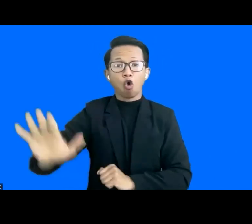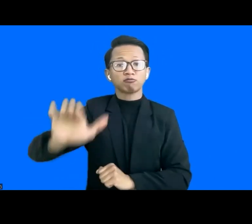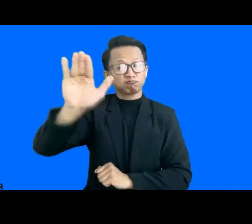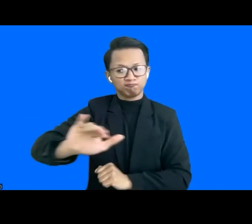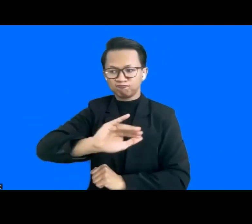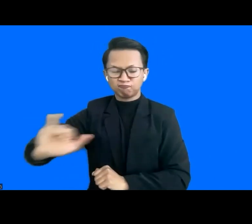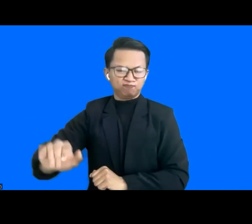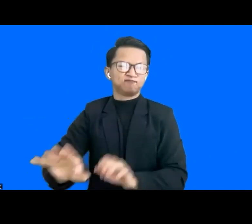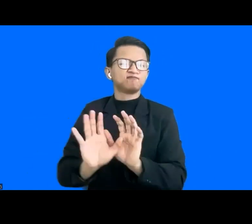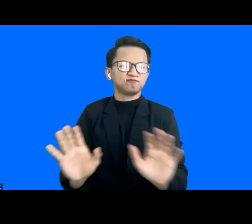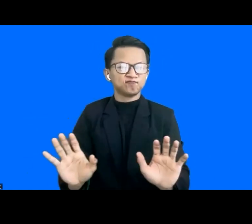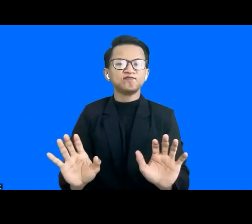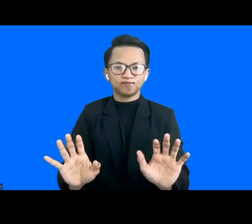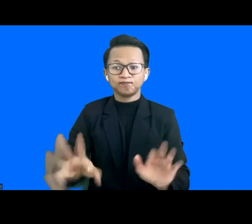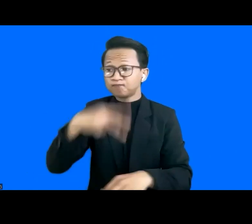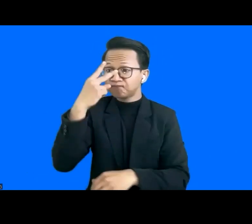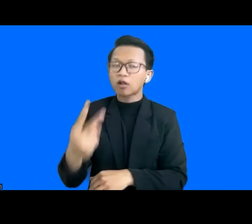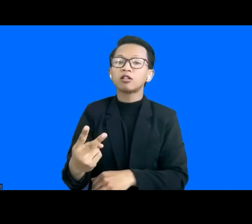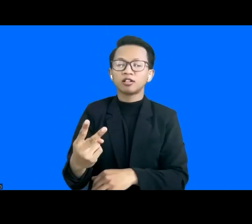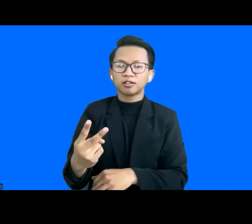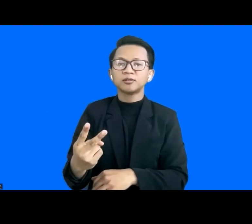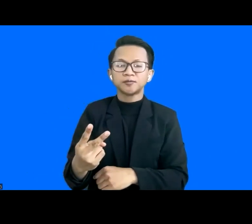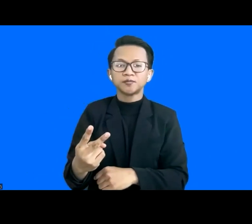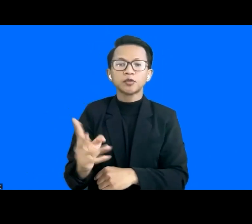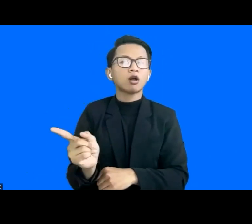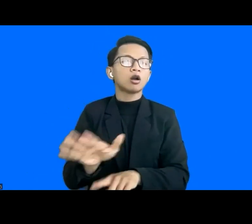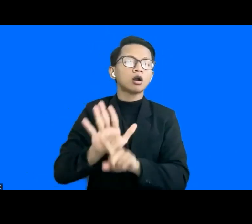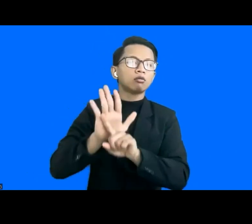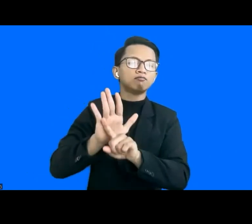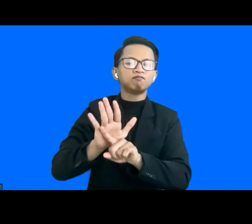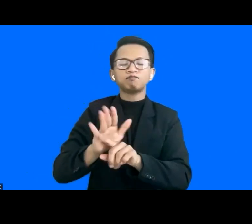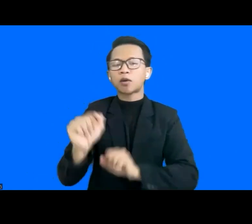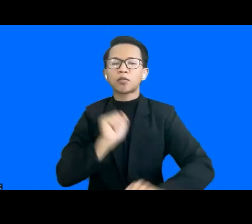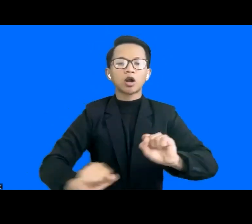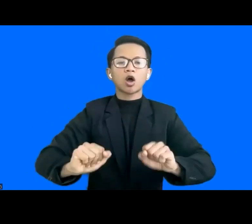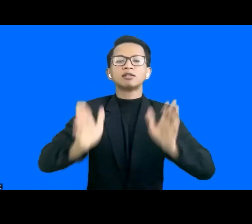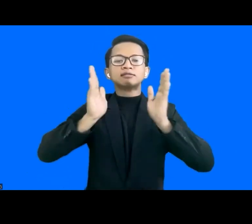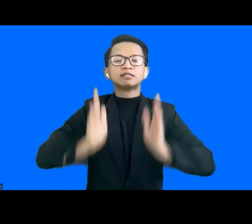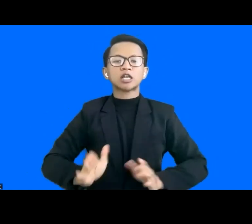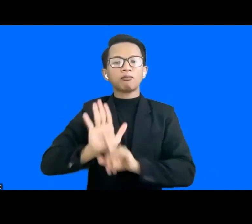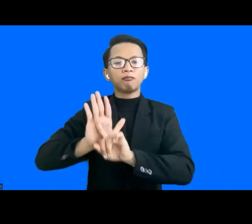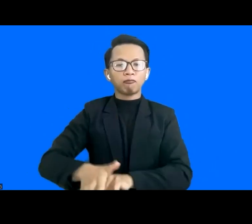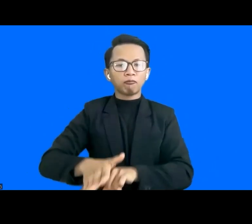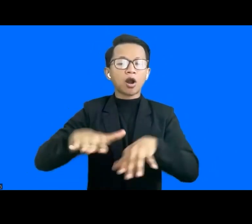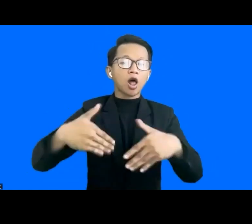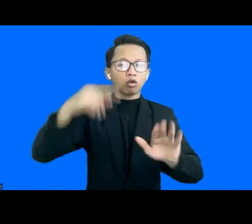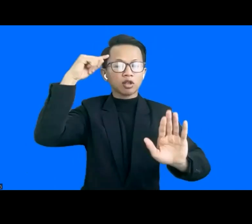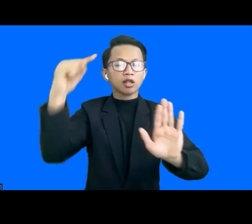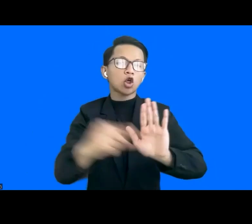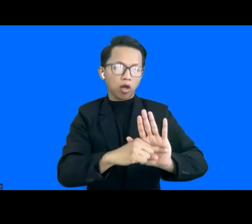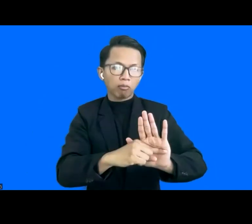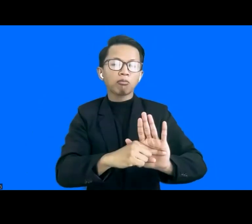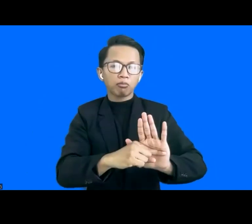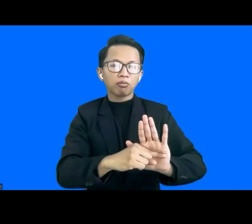We've also seen, unfortunately, discriminatory attitudes and stereotypes, which is